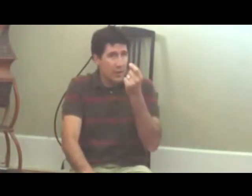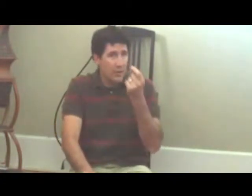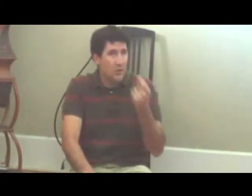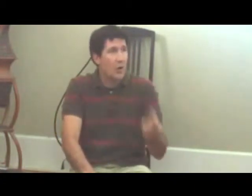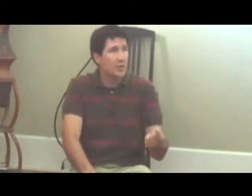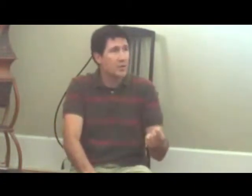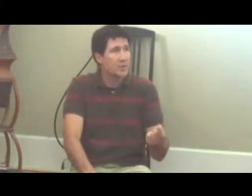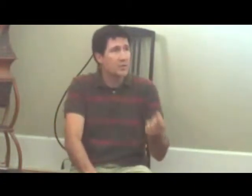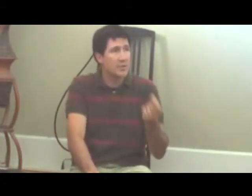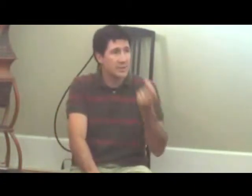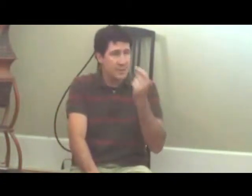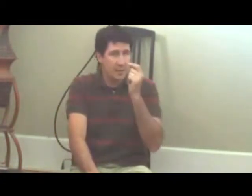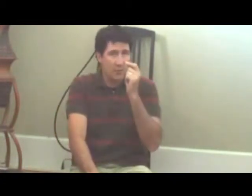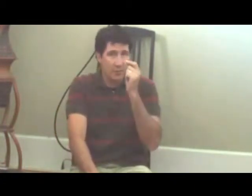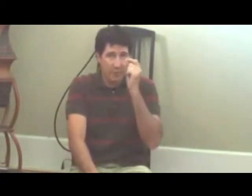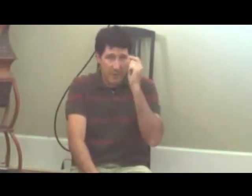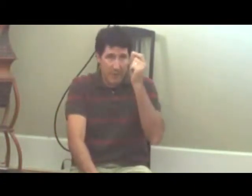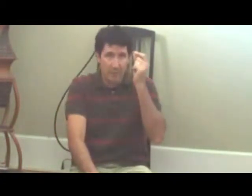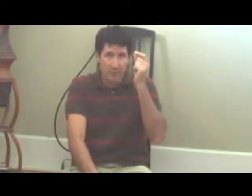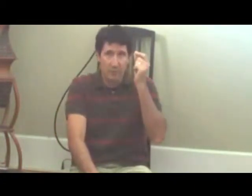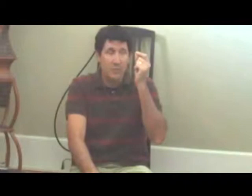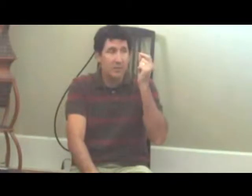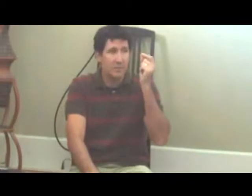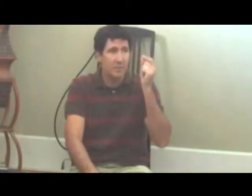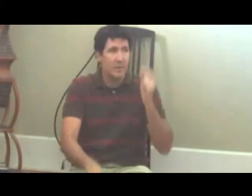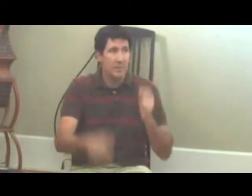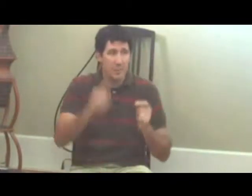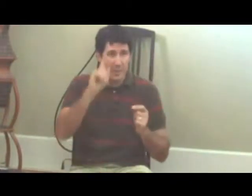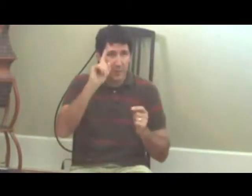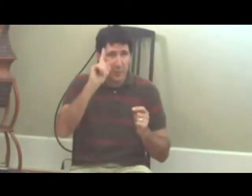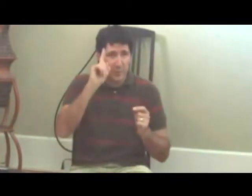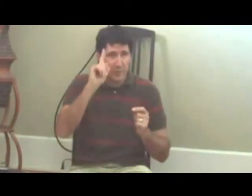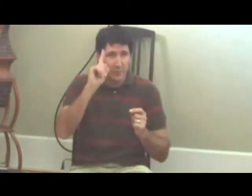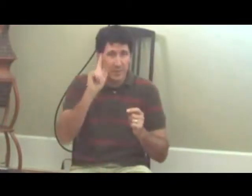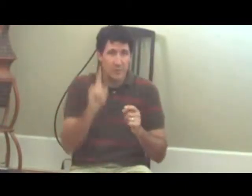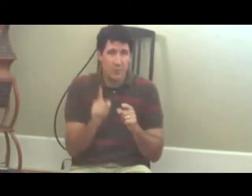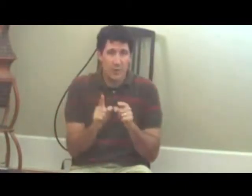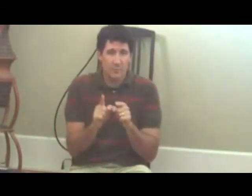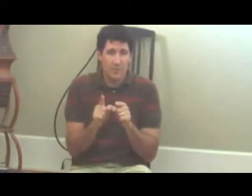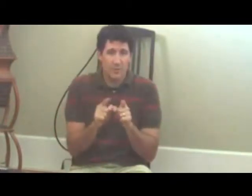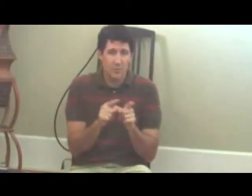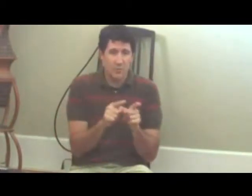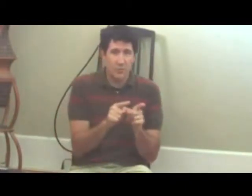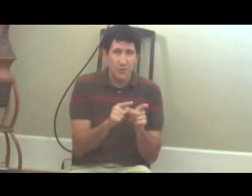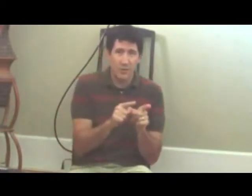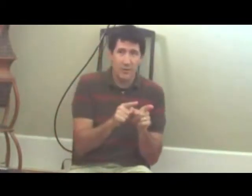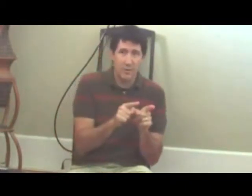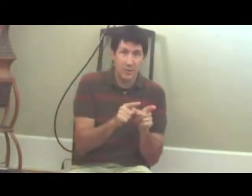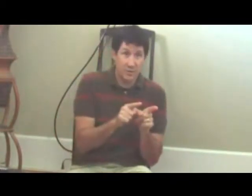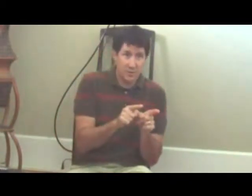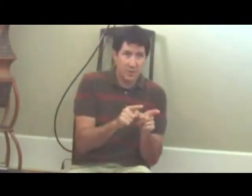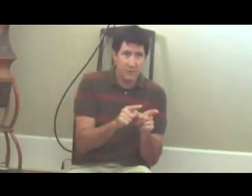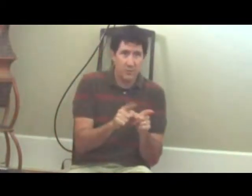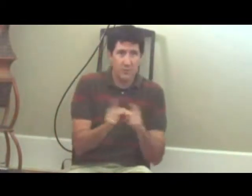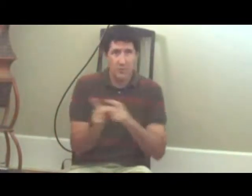knowledge is necessary for the attainment of wisdom, but then wisdom is what makes you use the knowledge in a skillful or